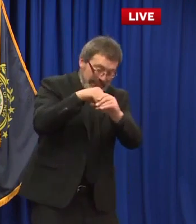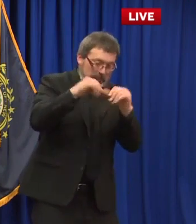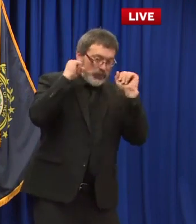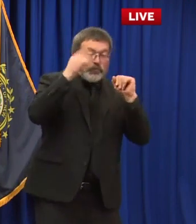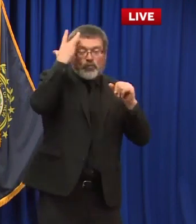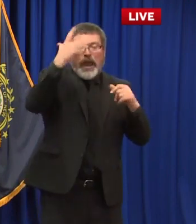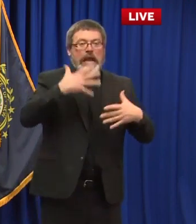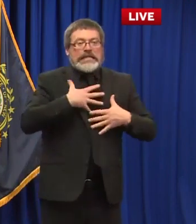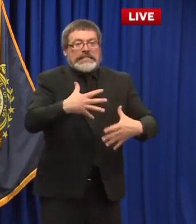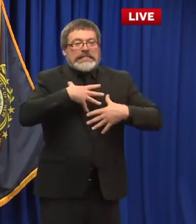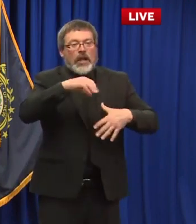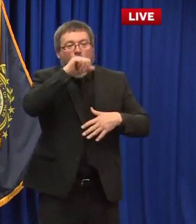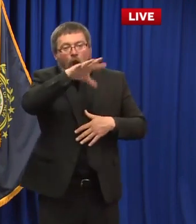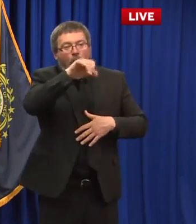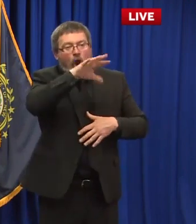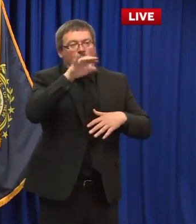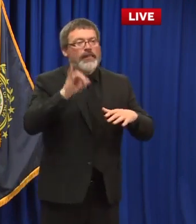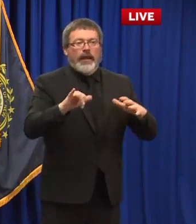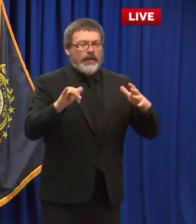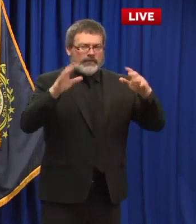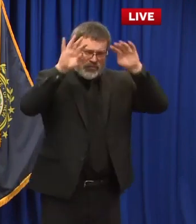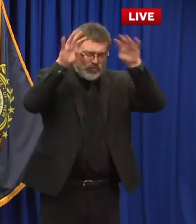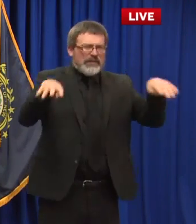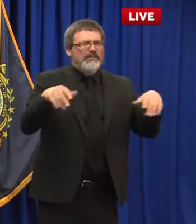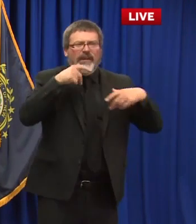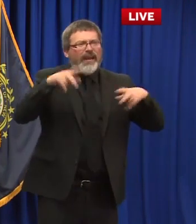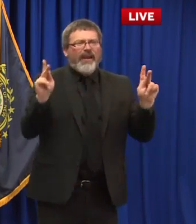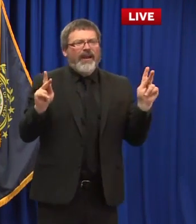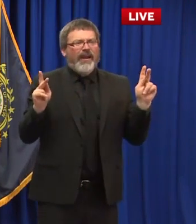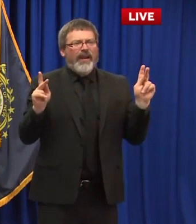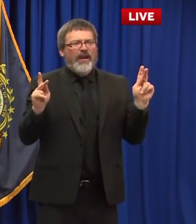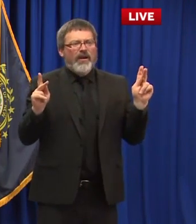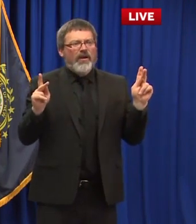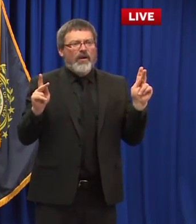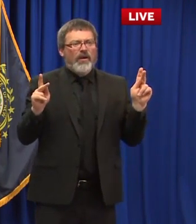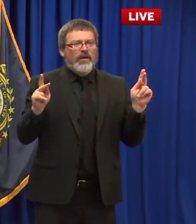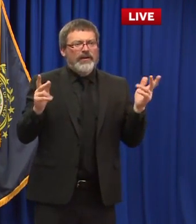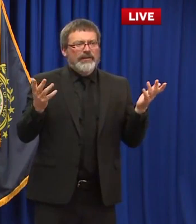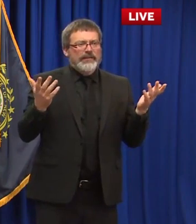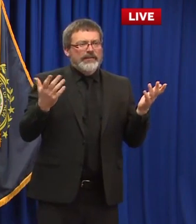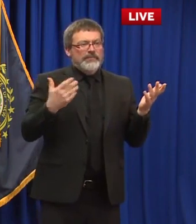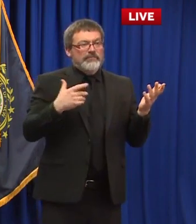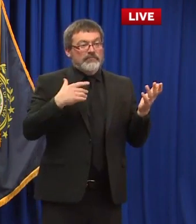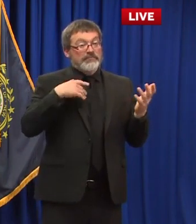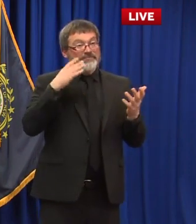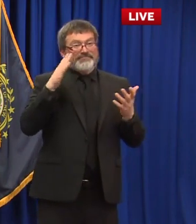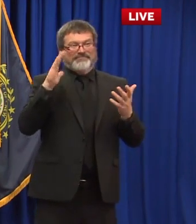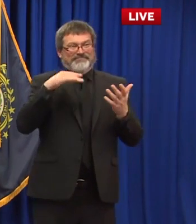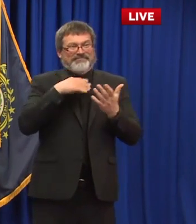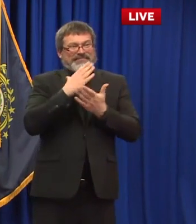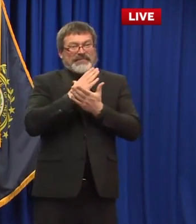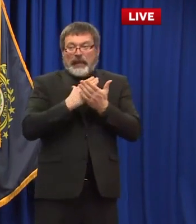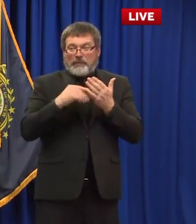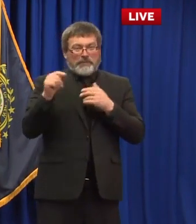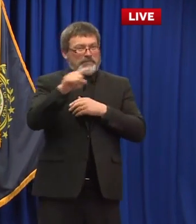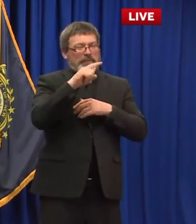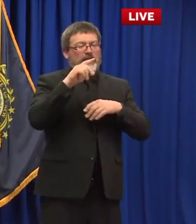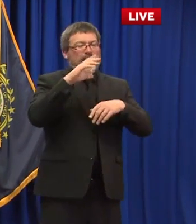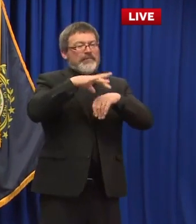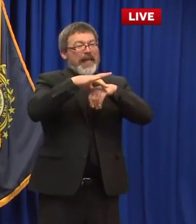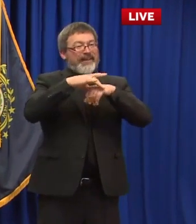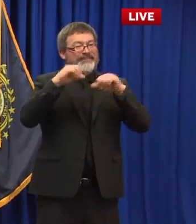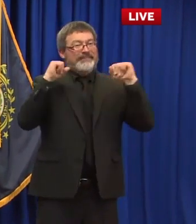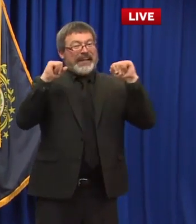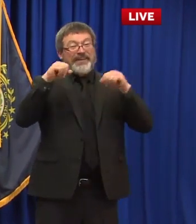have tremendous facilities here in new hampshire some of the best in the country and we whether it's planet fitness or some of the private ones i mean just phenomenal and so we want to get